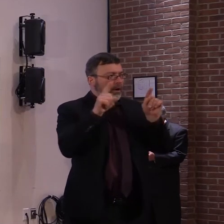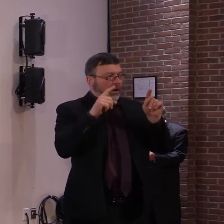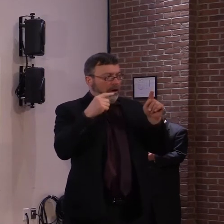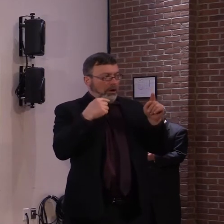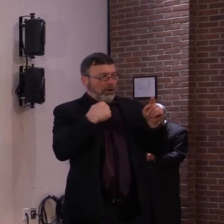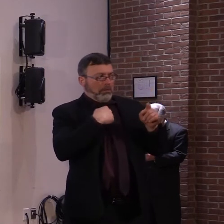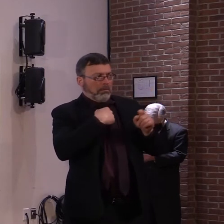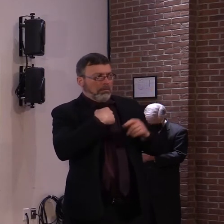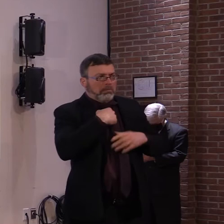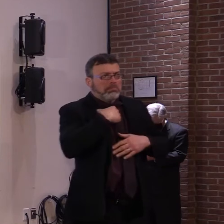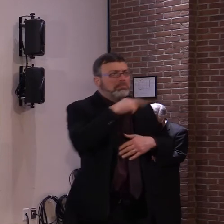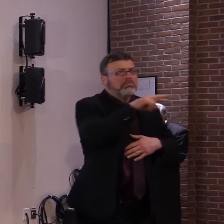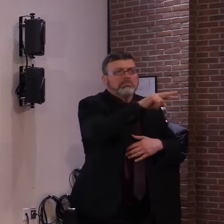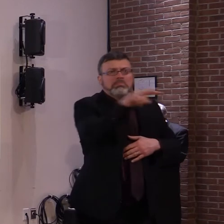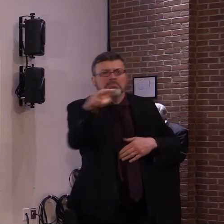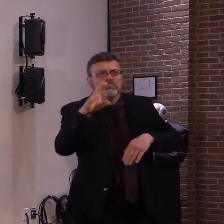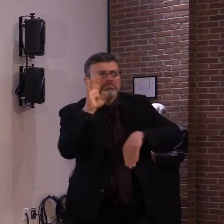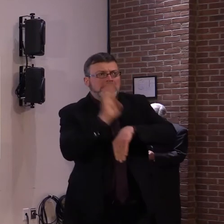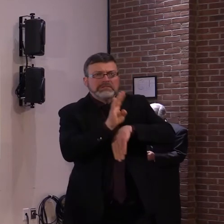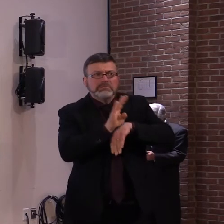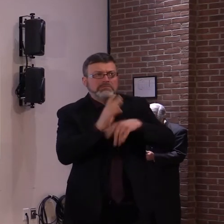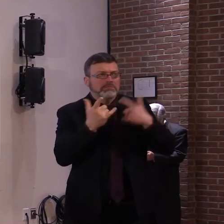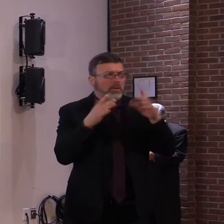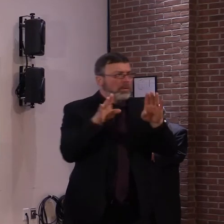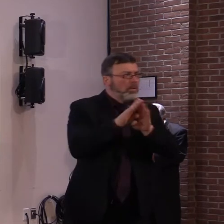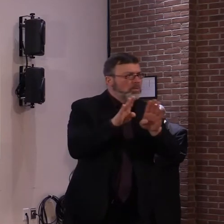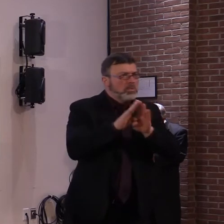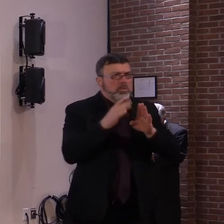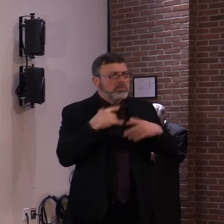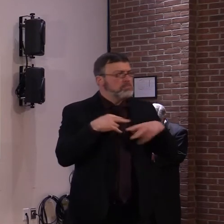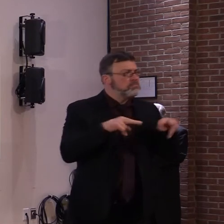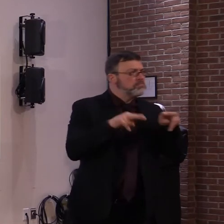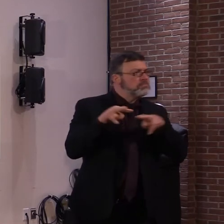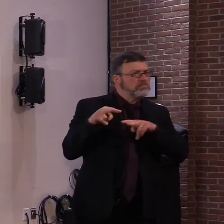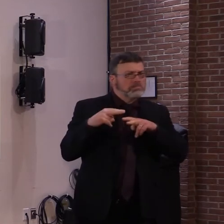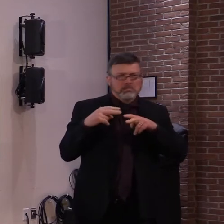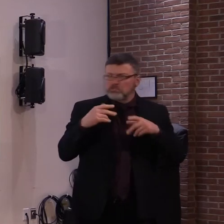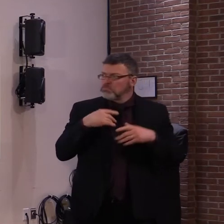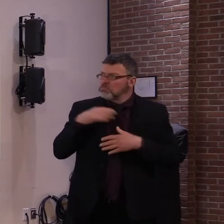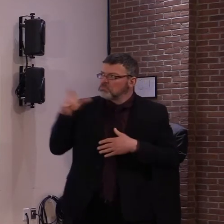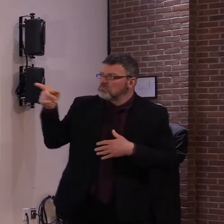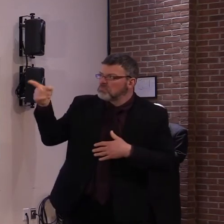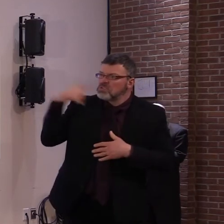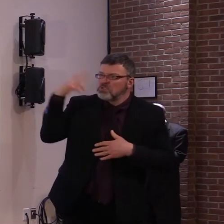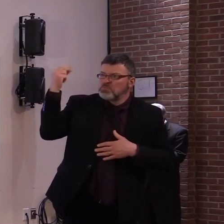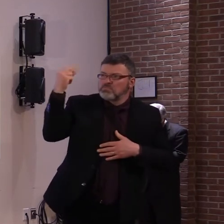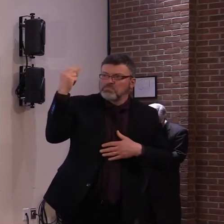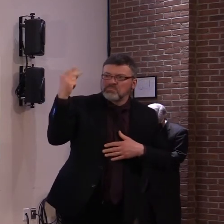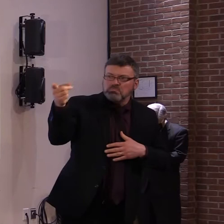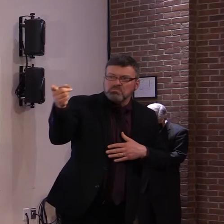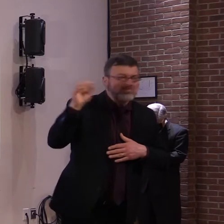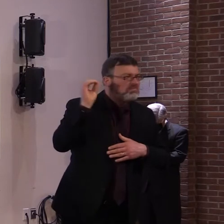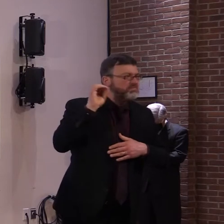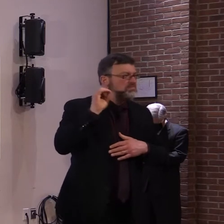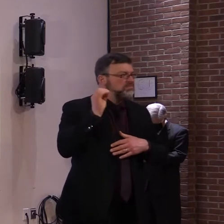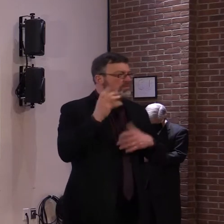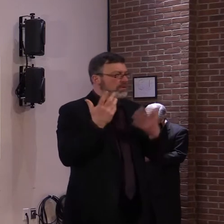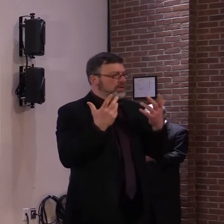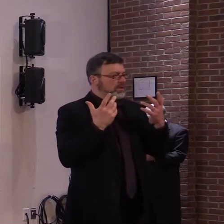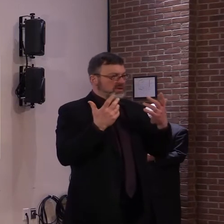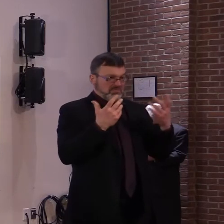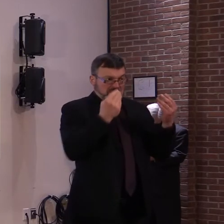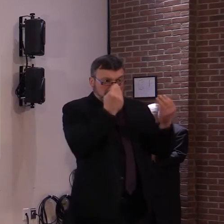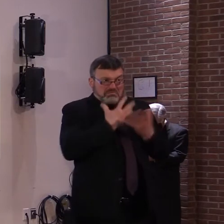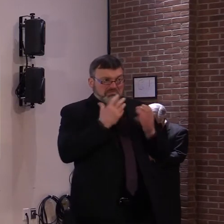of. Um, commissioner Sherling, anything you want to add to that? Yeah. Commissioner Sherling is shaking his head. No, he has heard nothing of